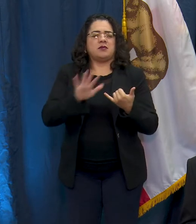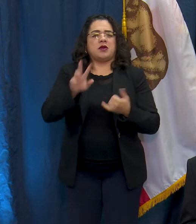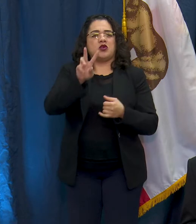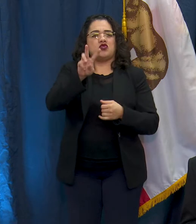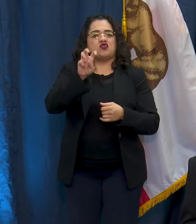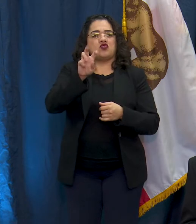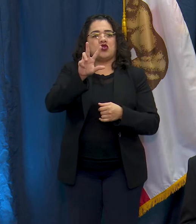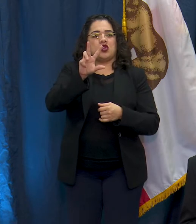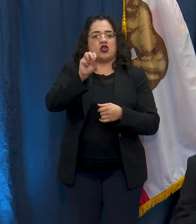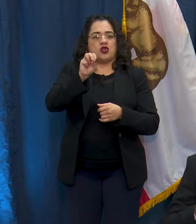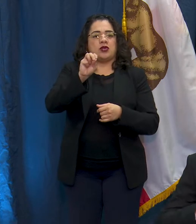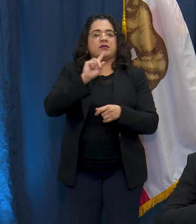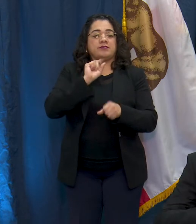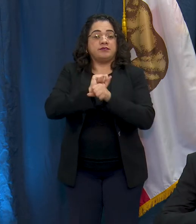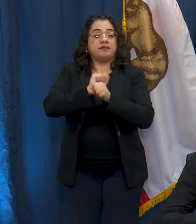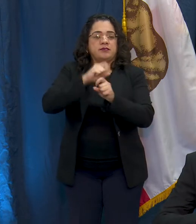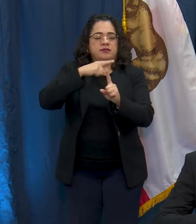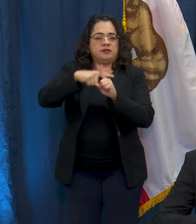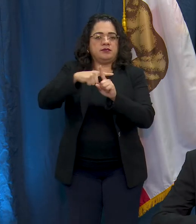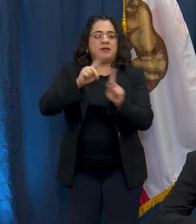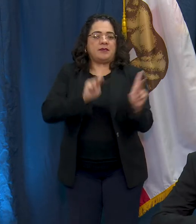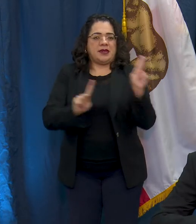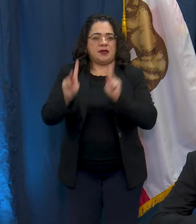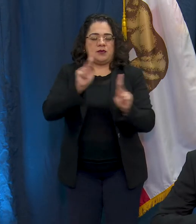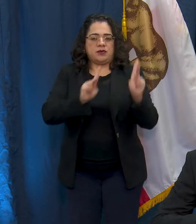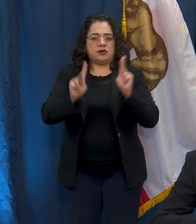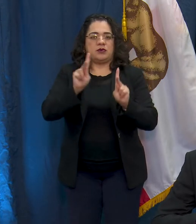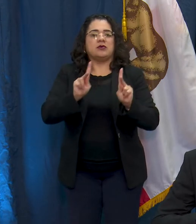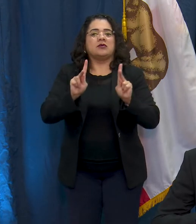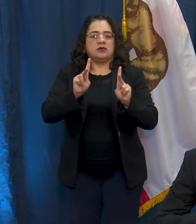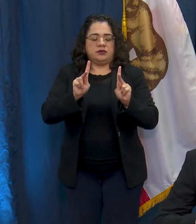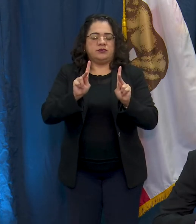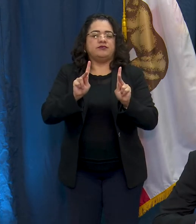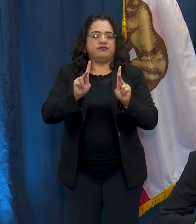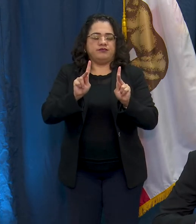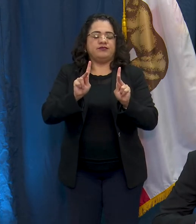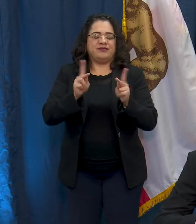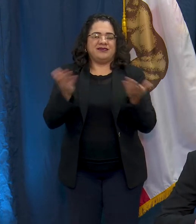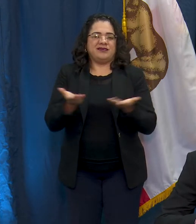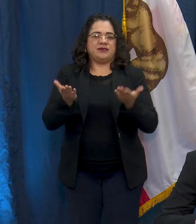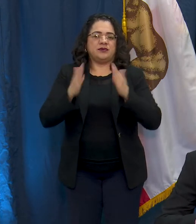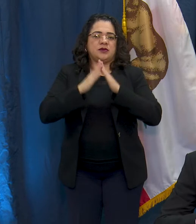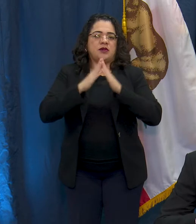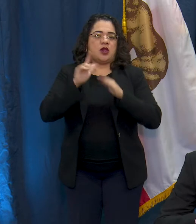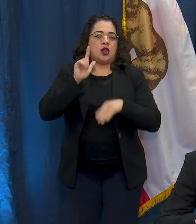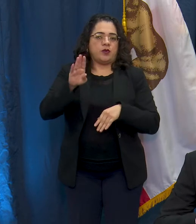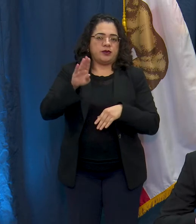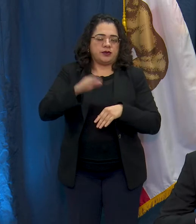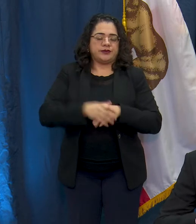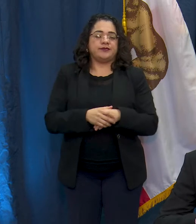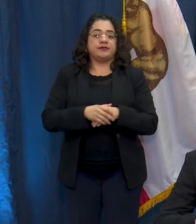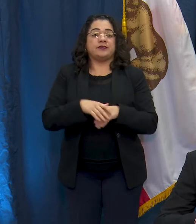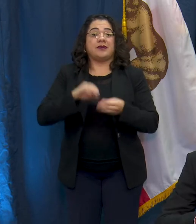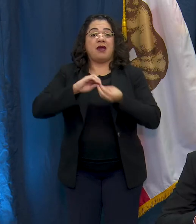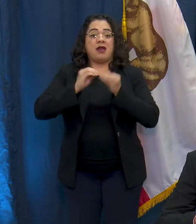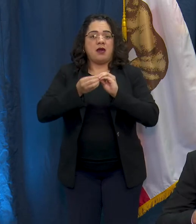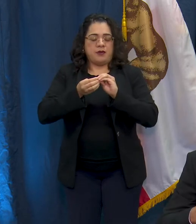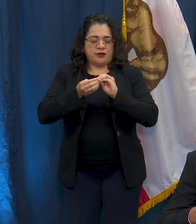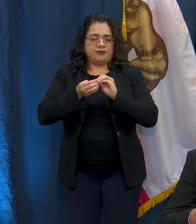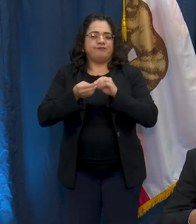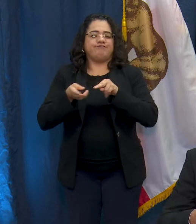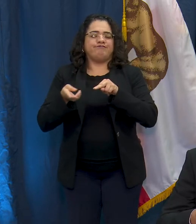confirmed positive cases in the City of Long Beach. Of course that number as we know goes up